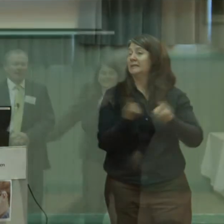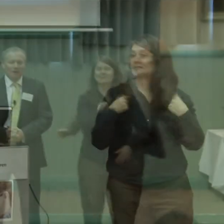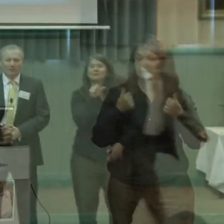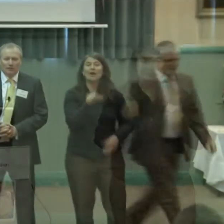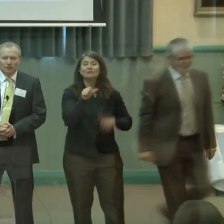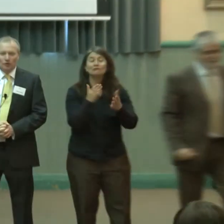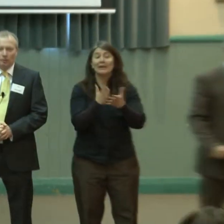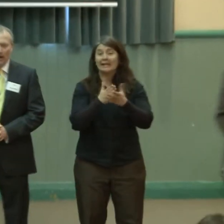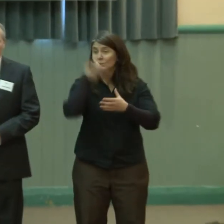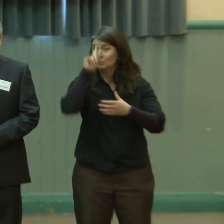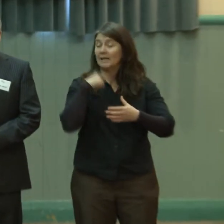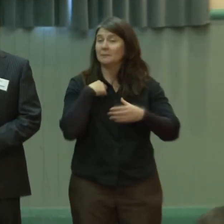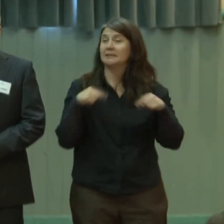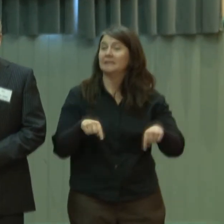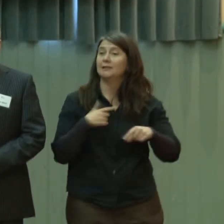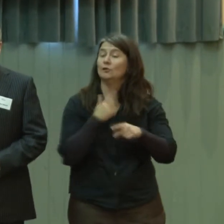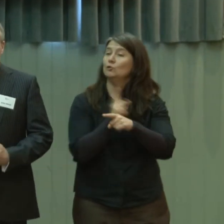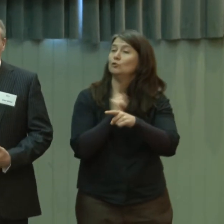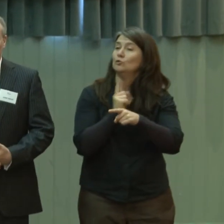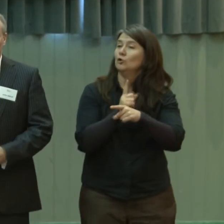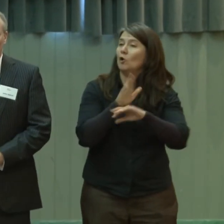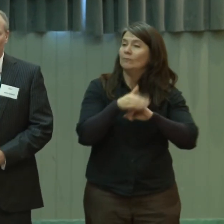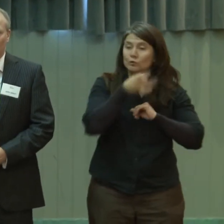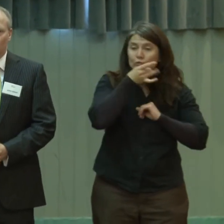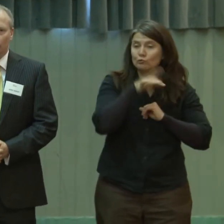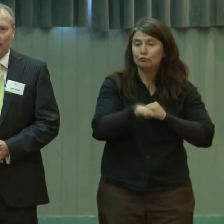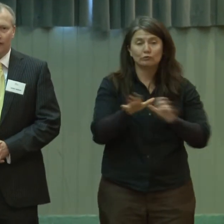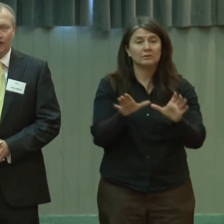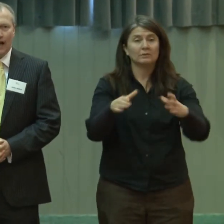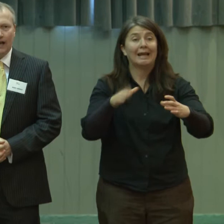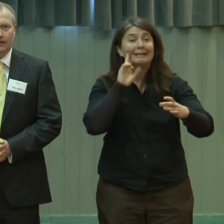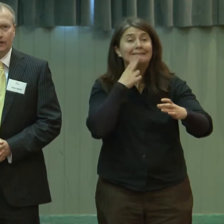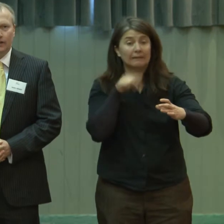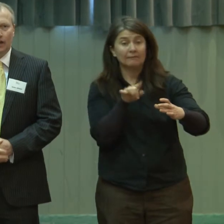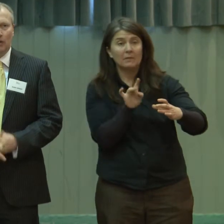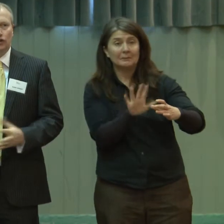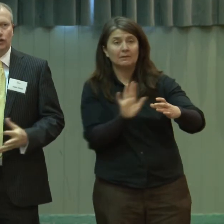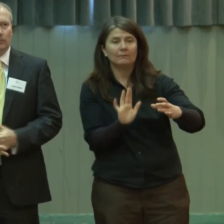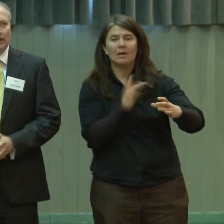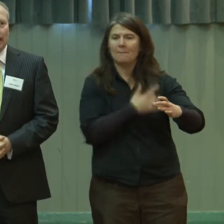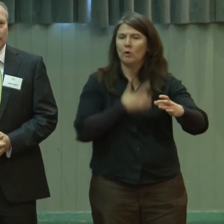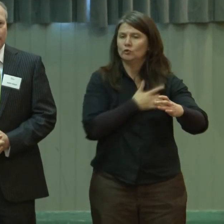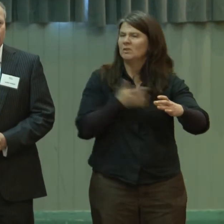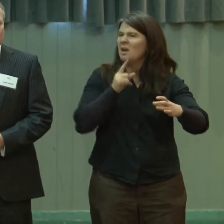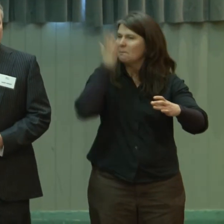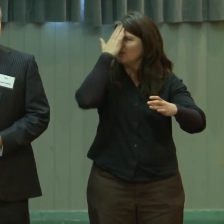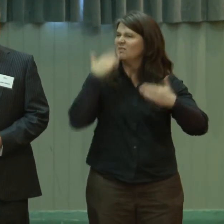I'm going to talk about children who are deaf and emotional and mental health difficulties that they might